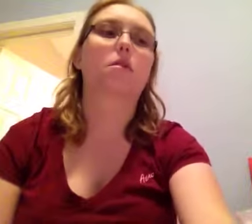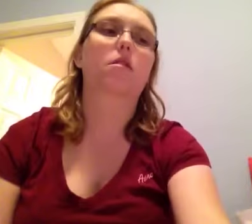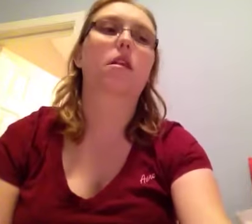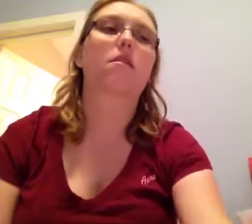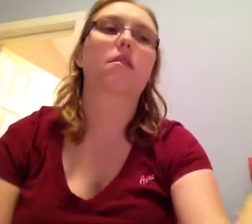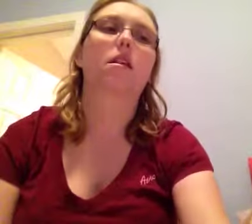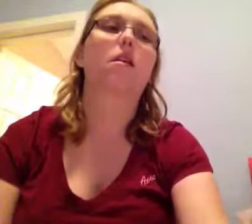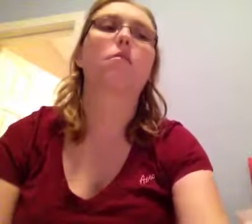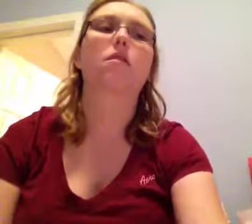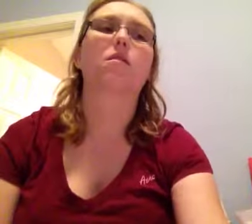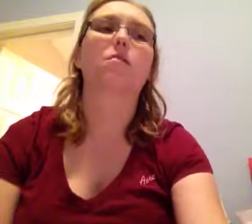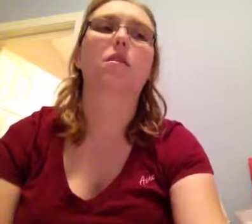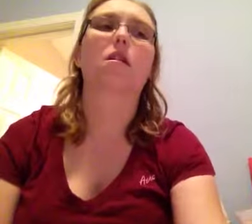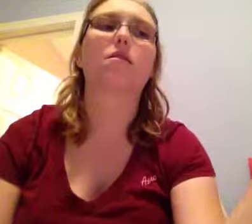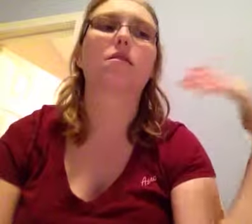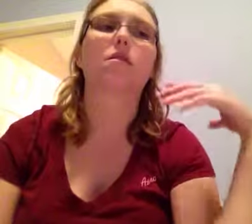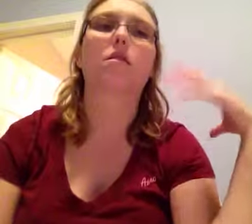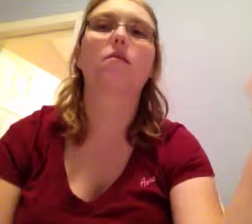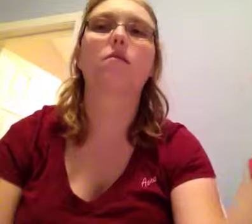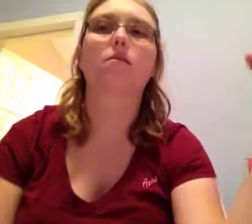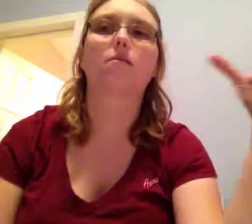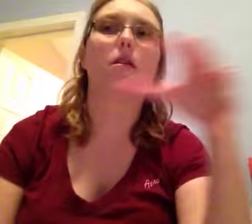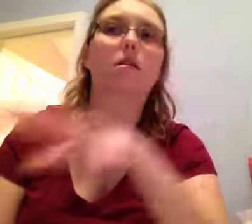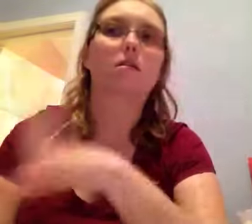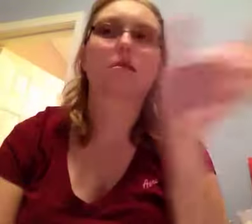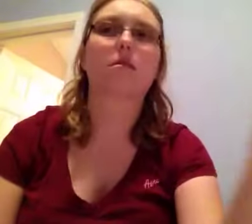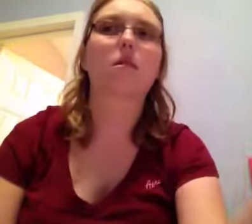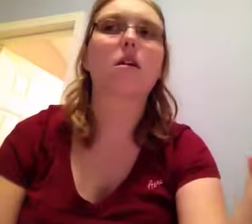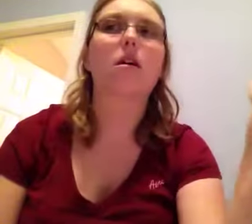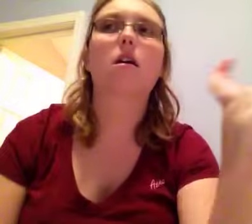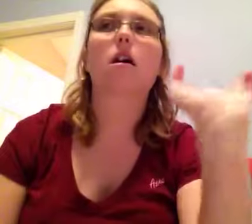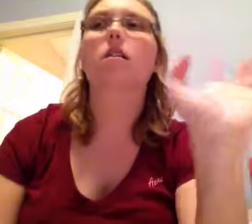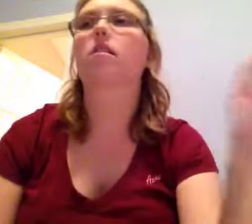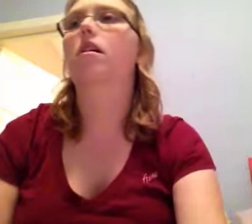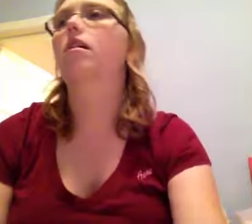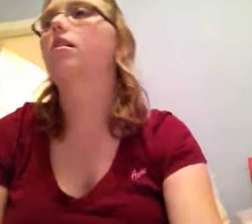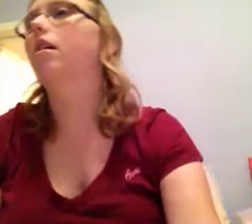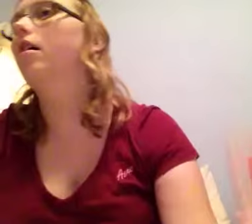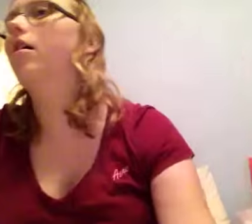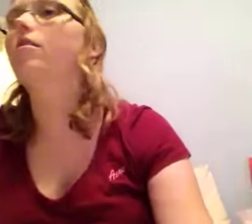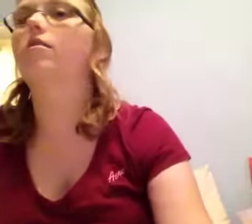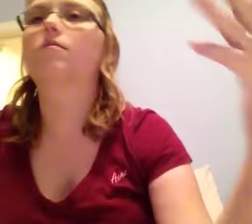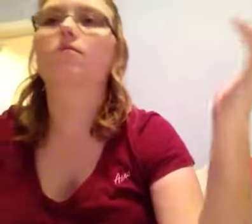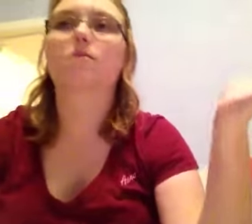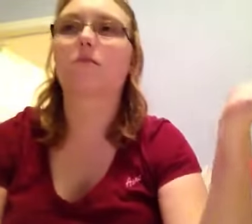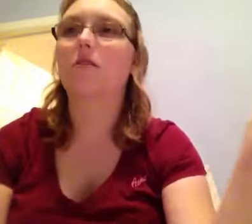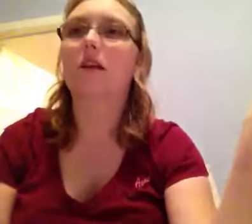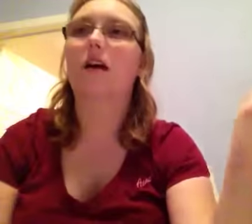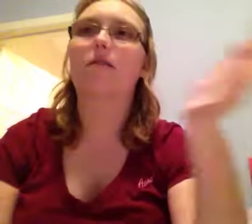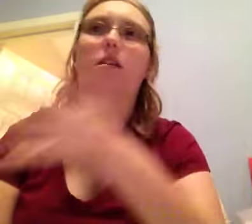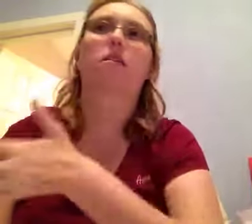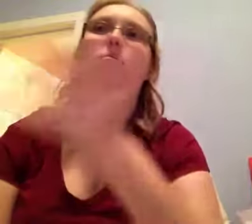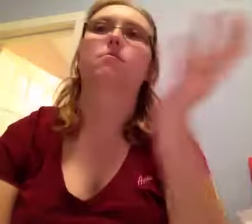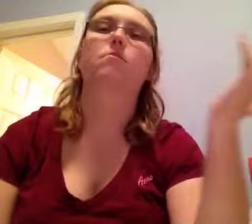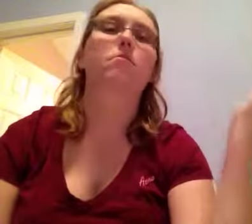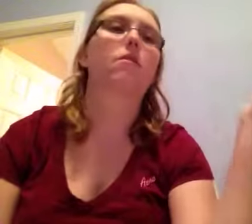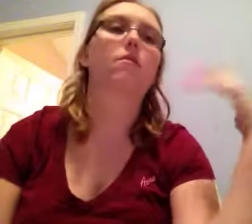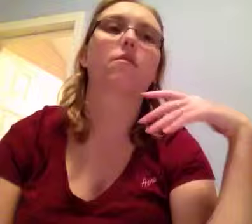books I've seen. I wanted to print out the covers, but I decided that I only have, like, a few